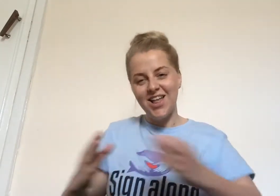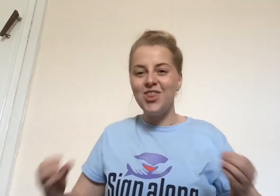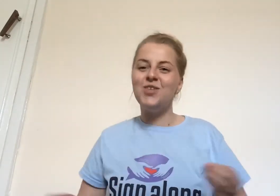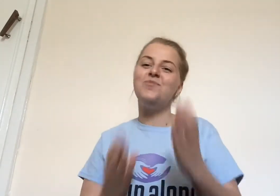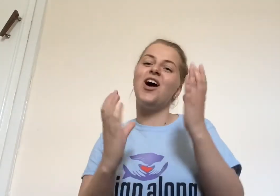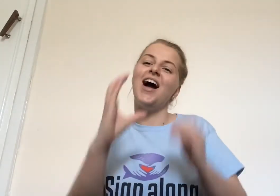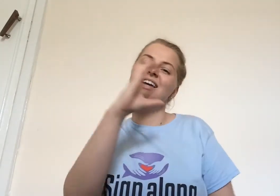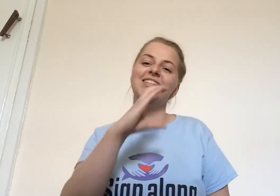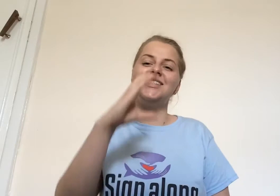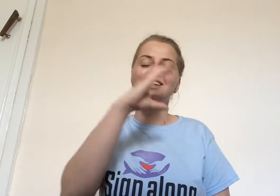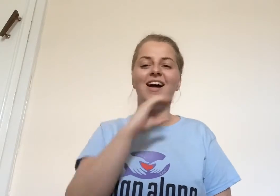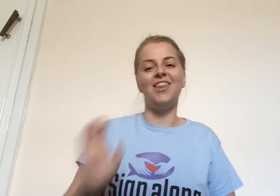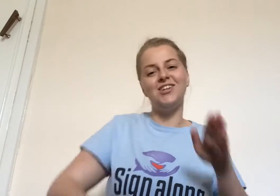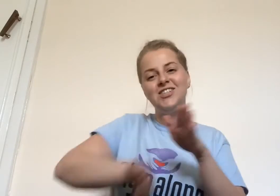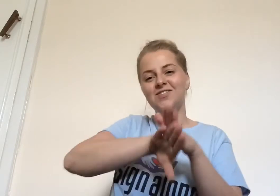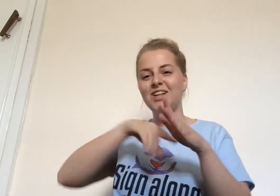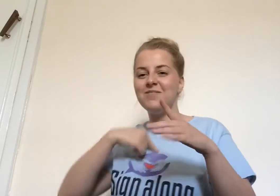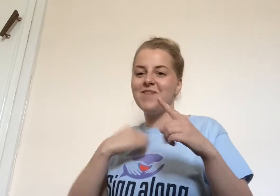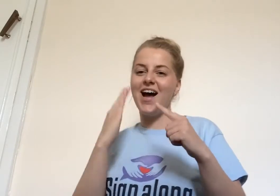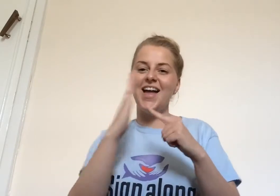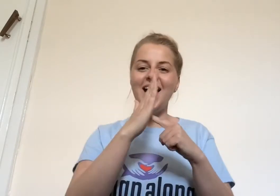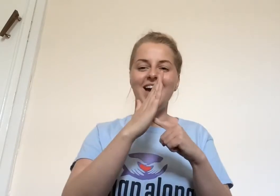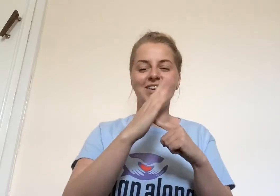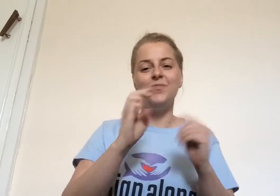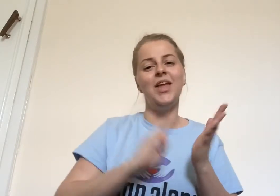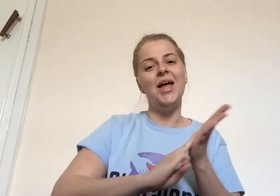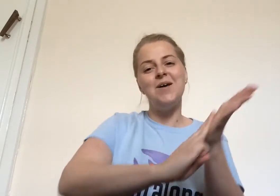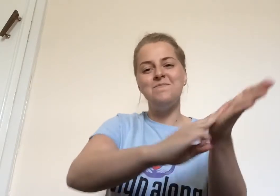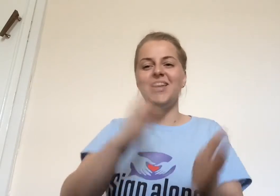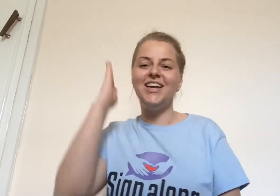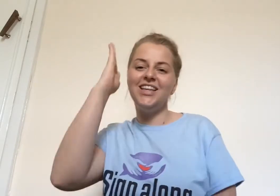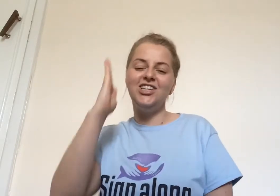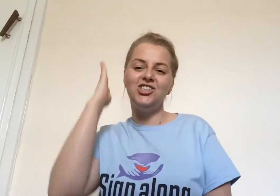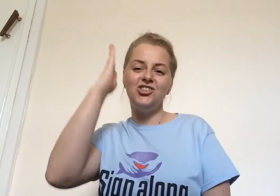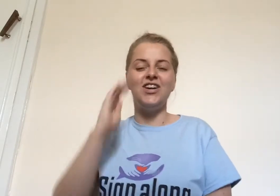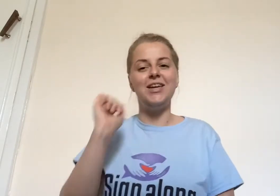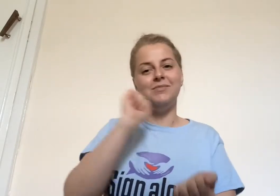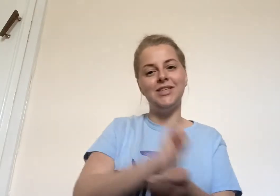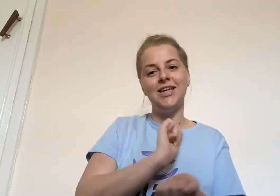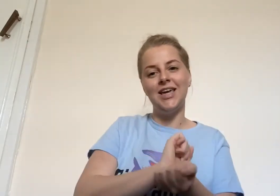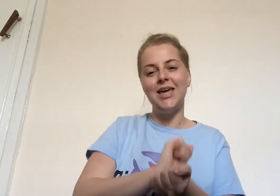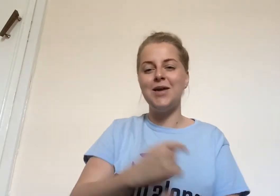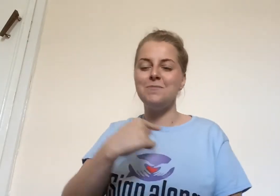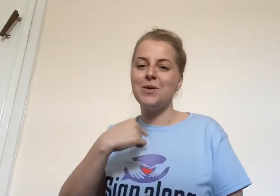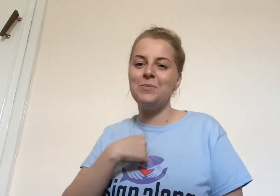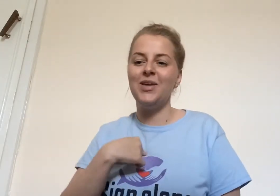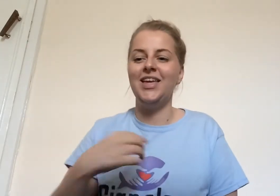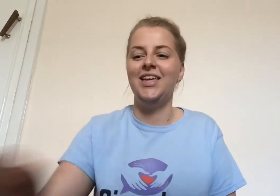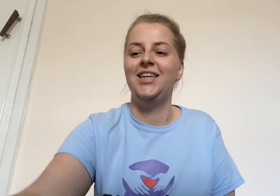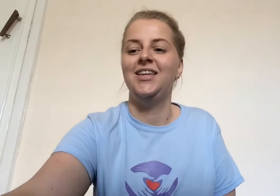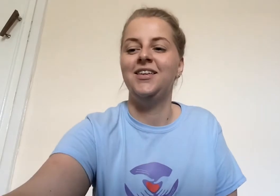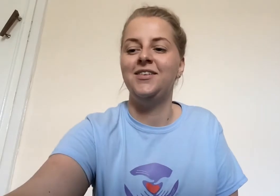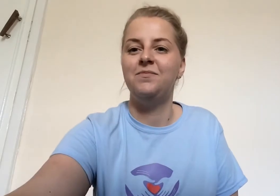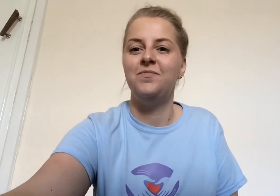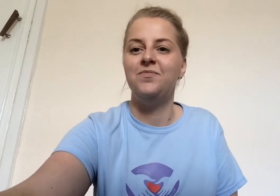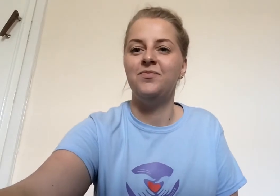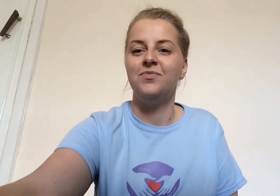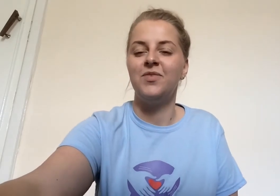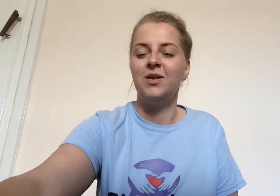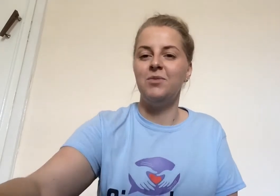The brightest colours fill my head. A million dreams are keeping me awake. But